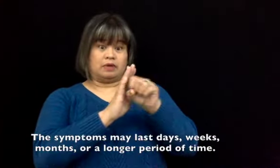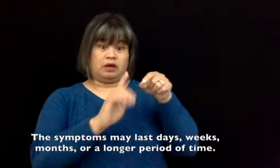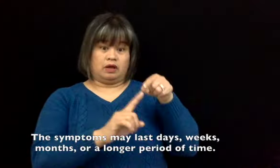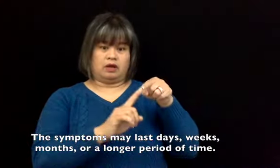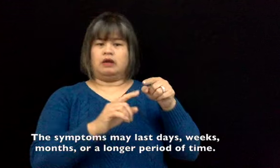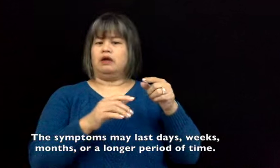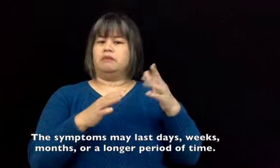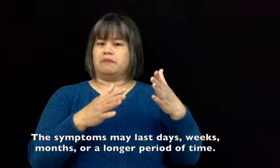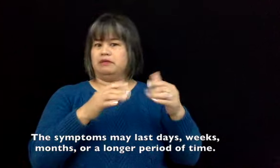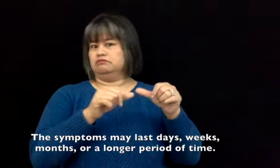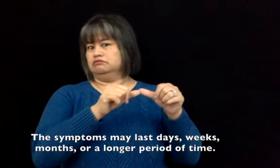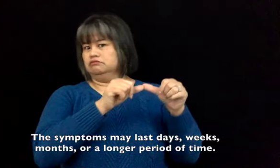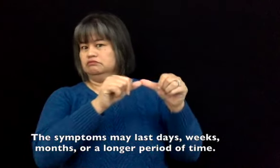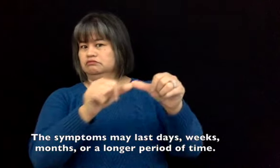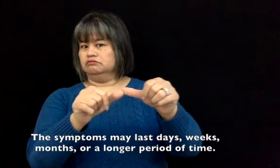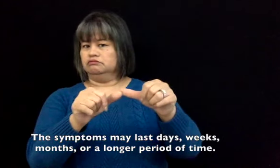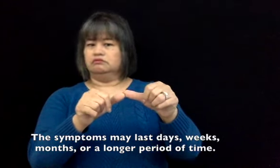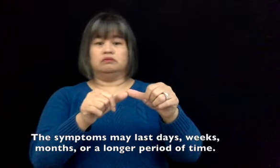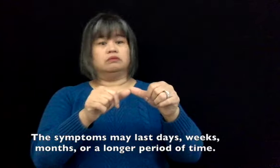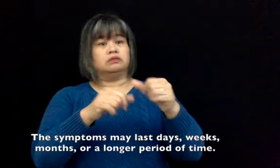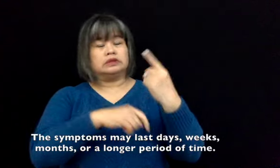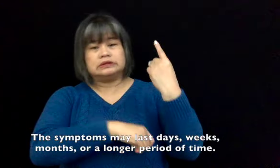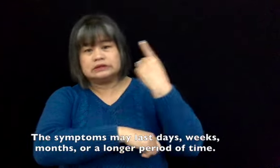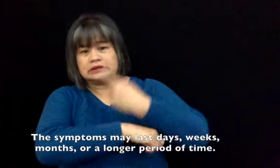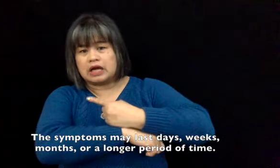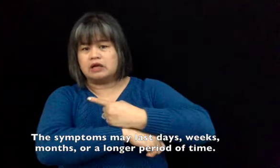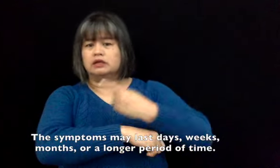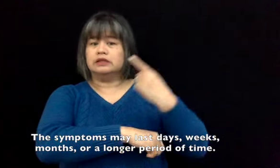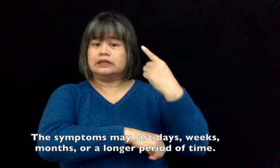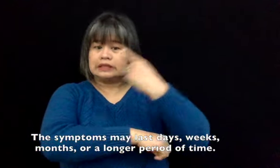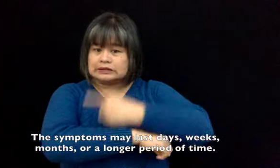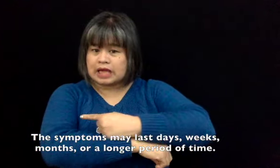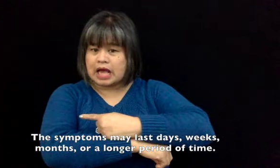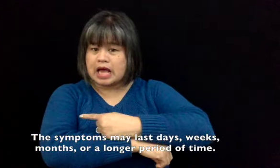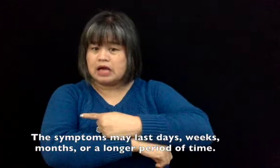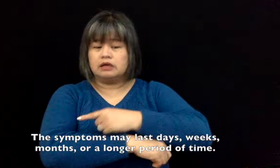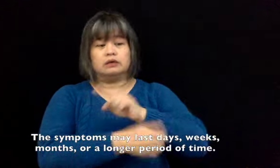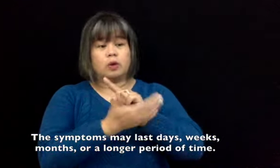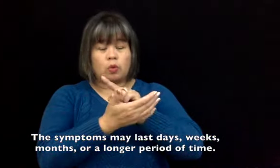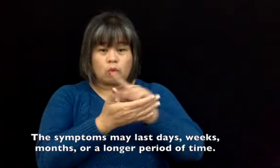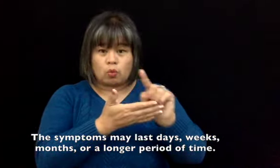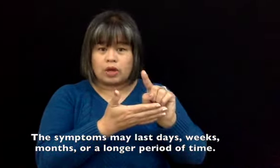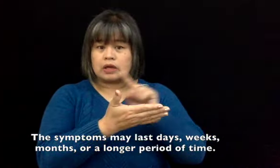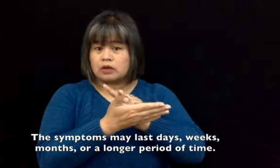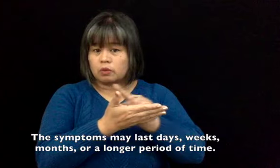The symptoms may last days, weeks, months, or a longer period of time.